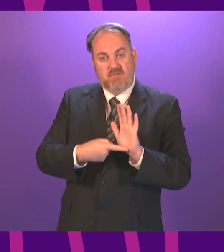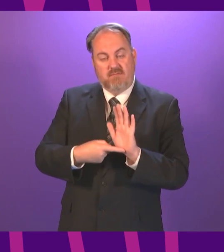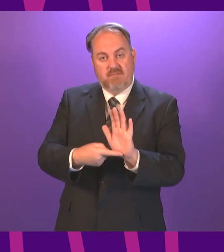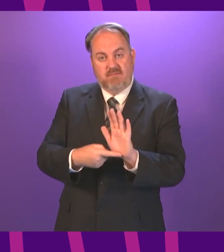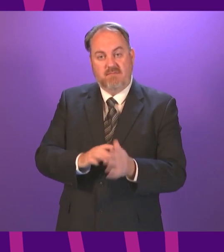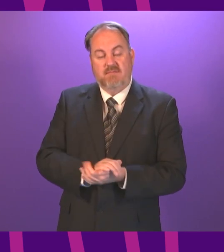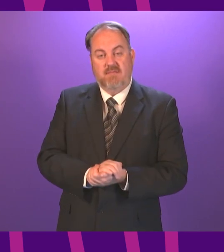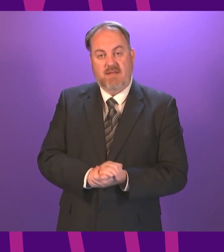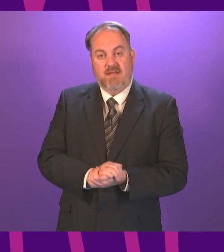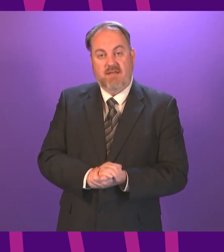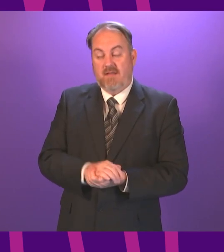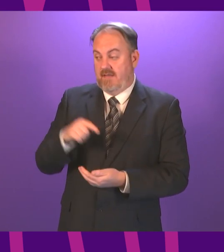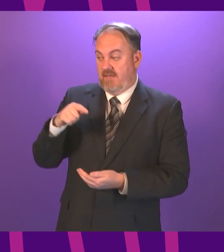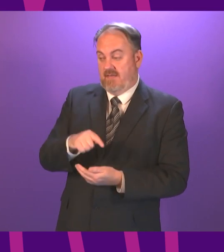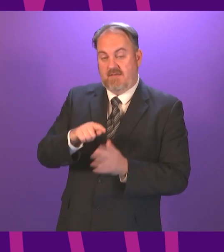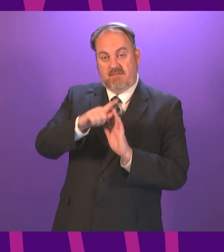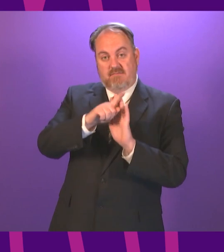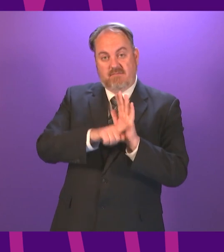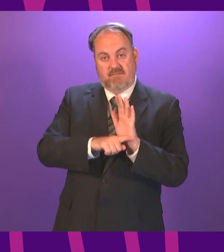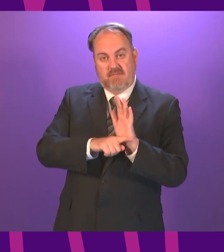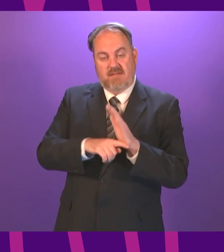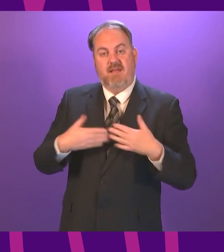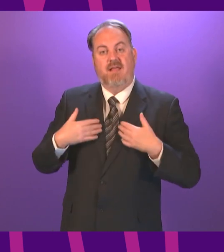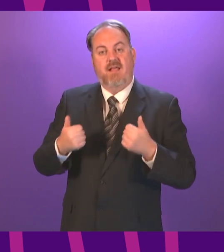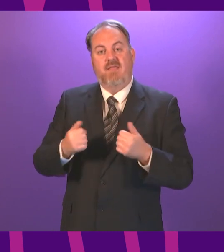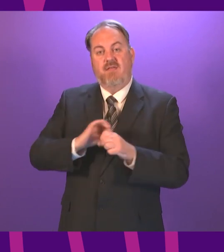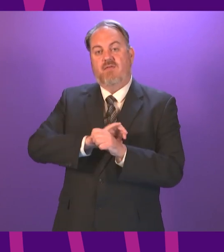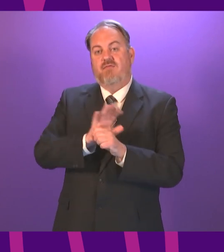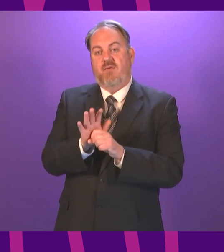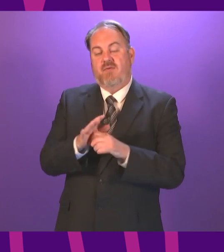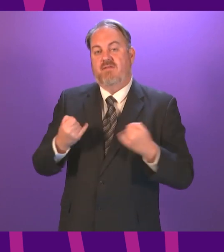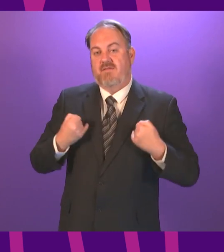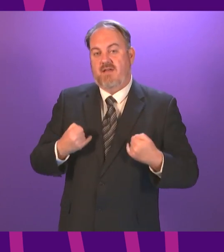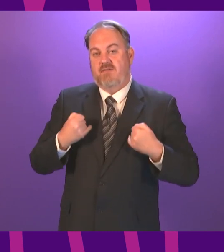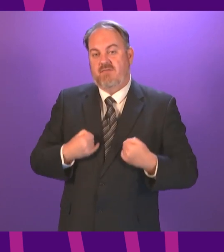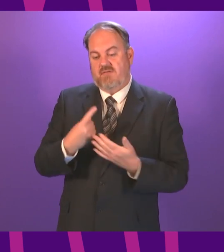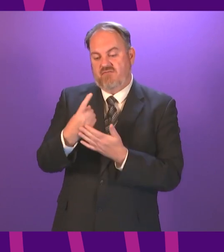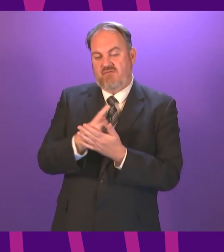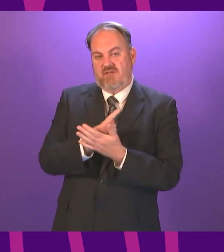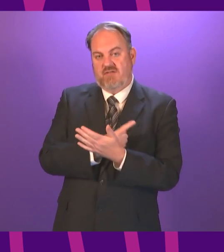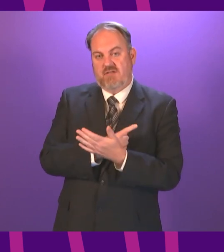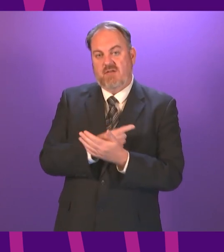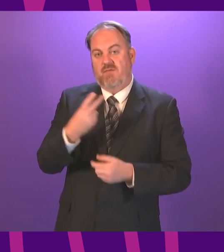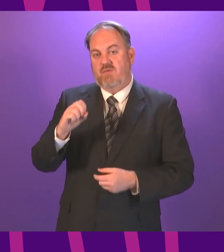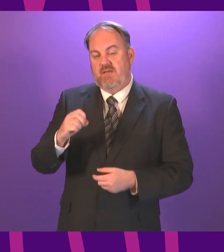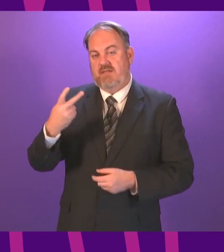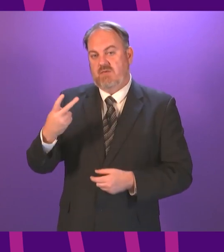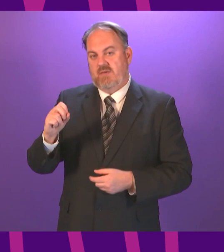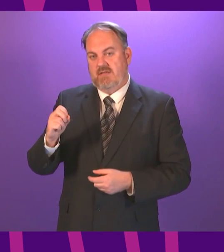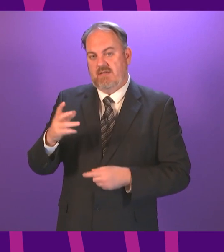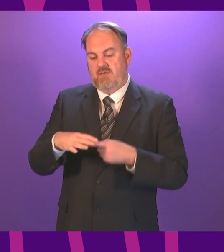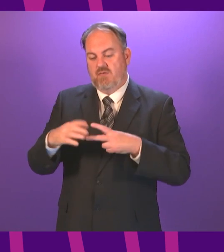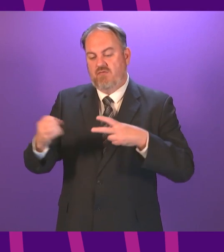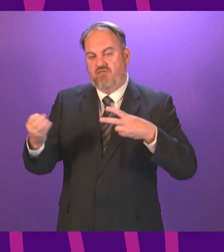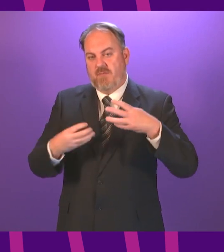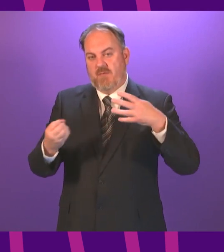These regulations amend the Health Protection Coronavirus Restrictions and Requirements Local Level Scotland Regulations 2020 to remove a number